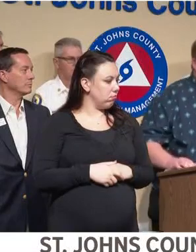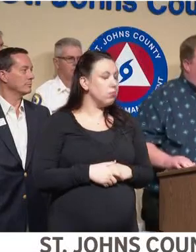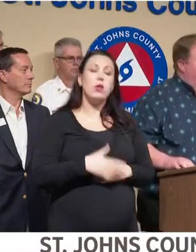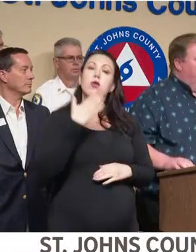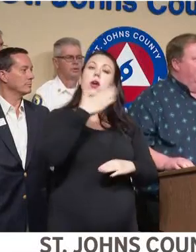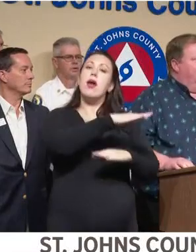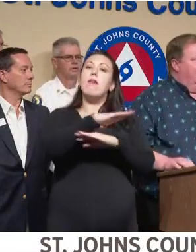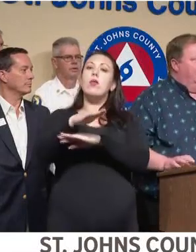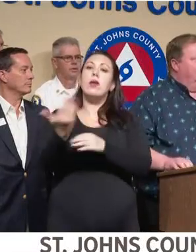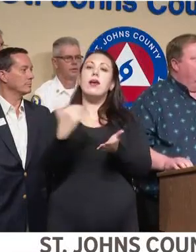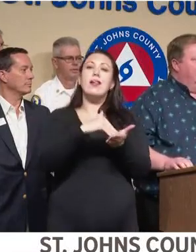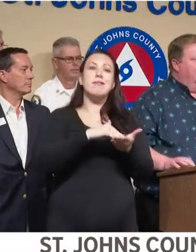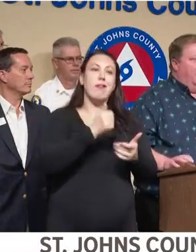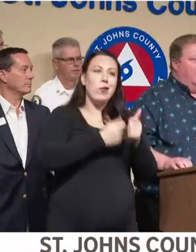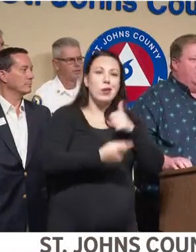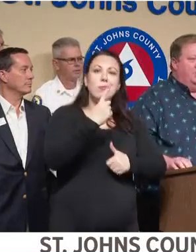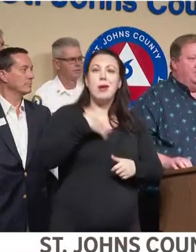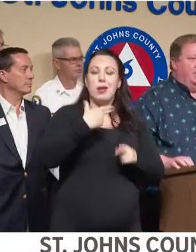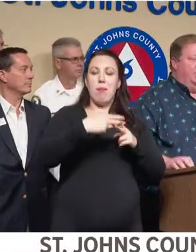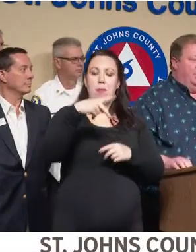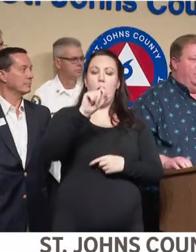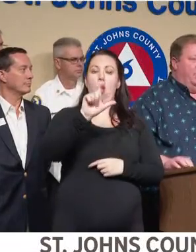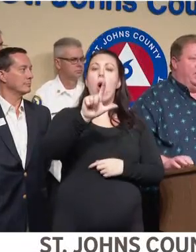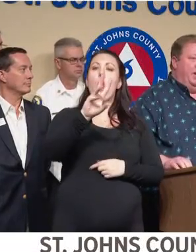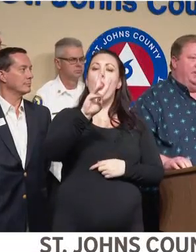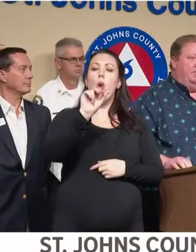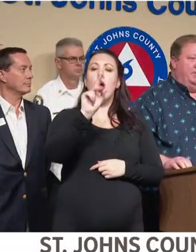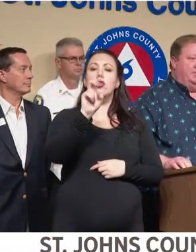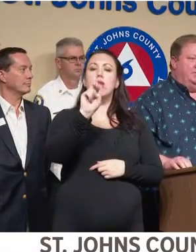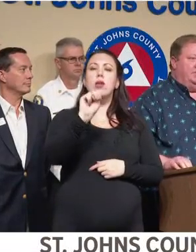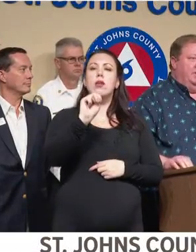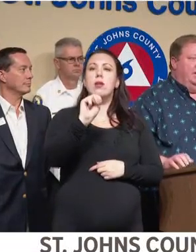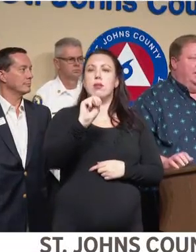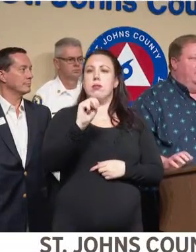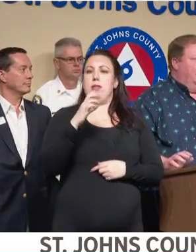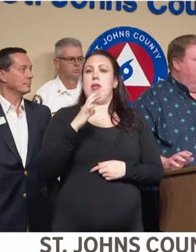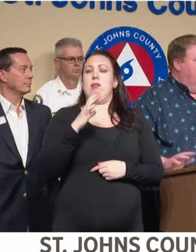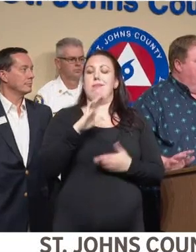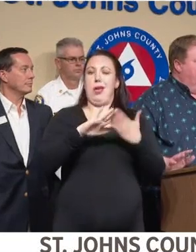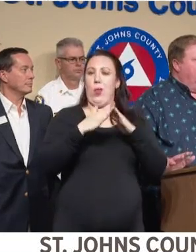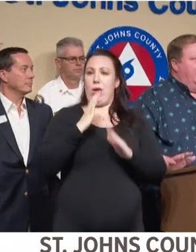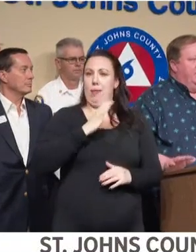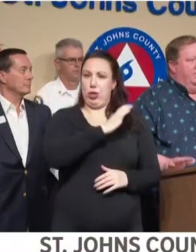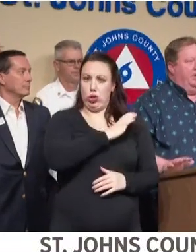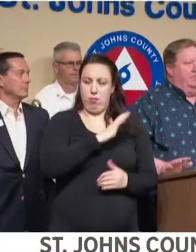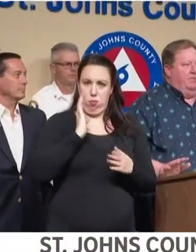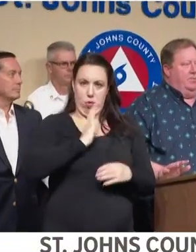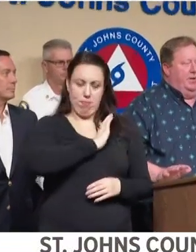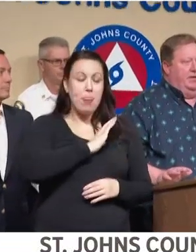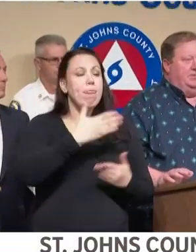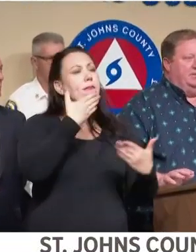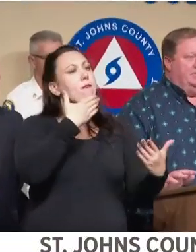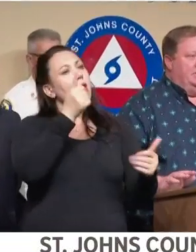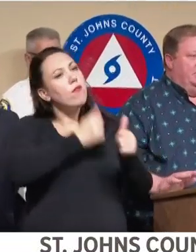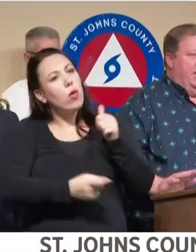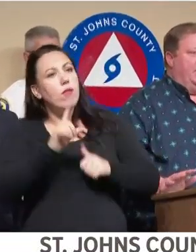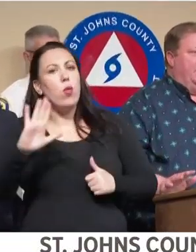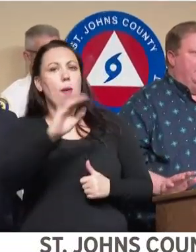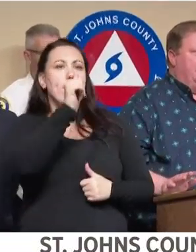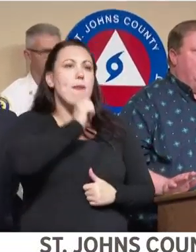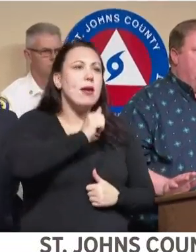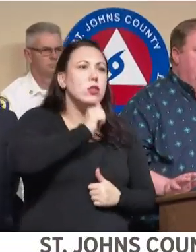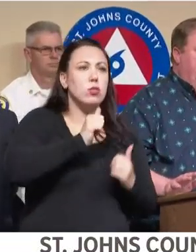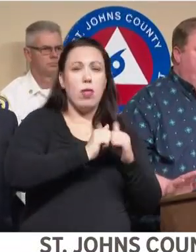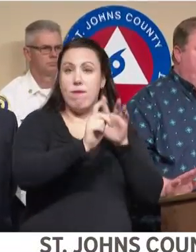Good afternoon again, everyone. I'm Paul Waldron, Chairman of the of County Commissioners. First of all, want to thank everybody for their patience. The